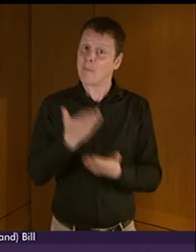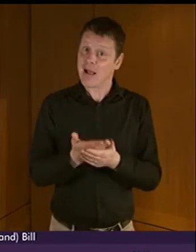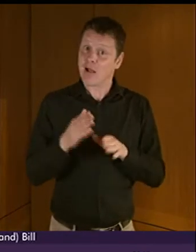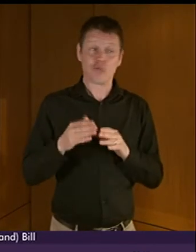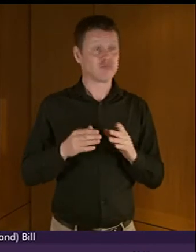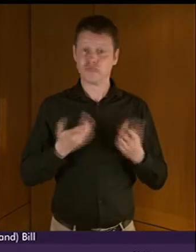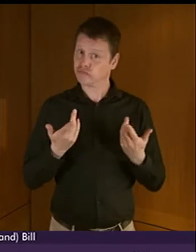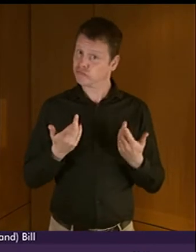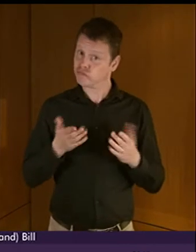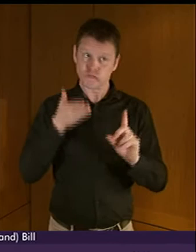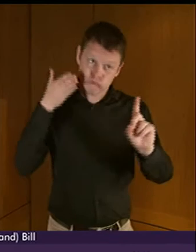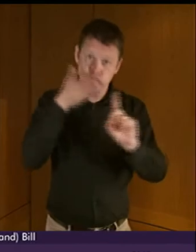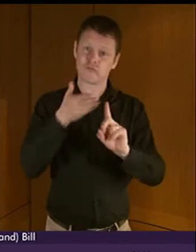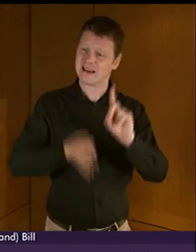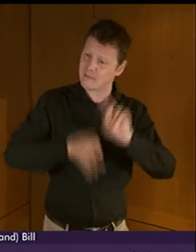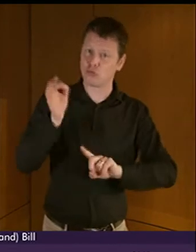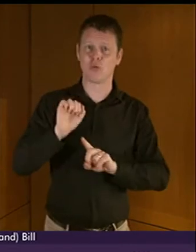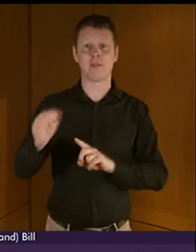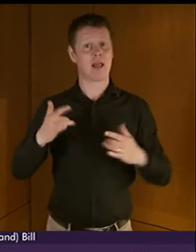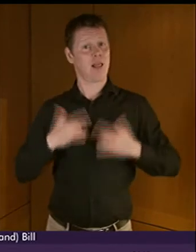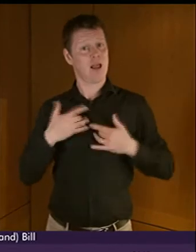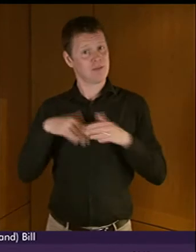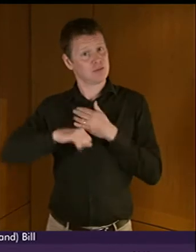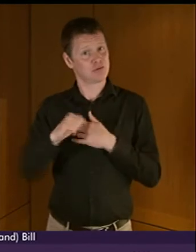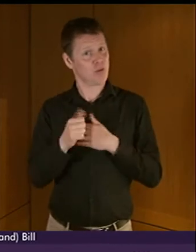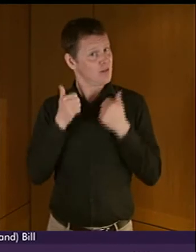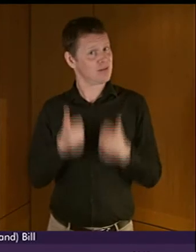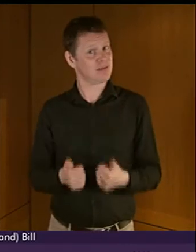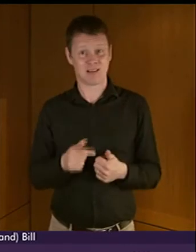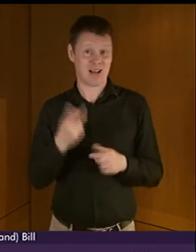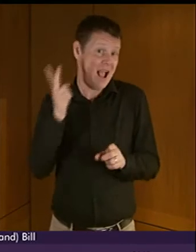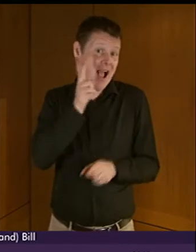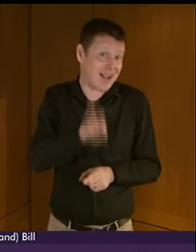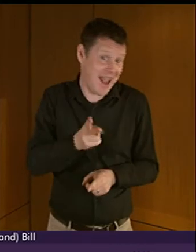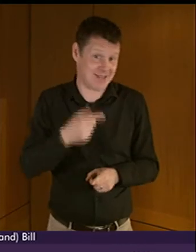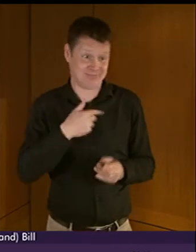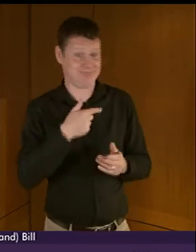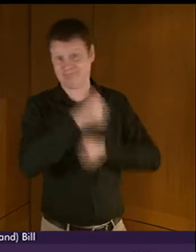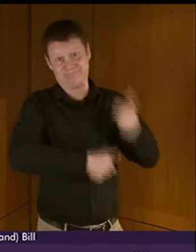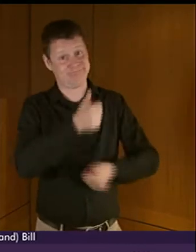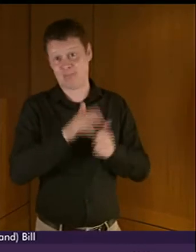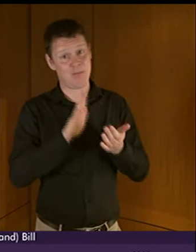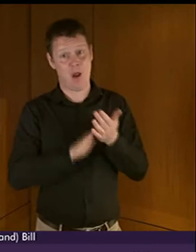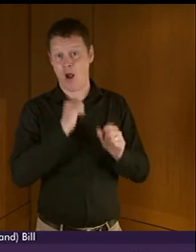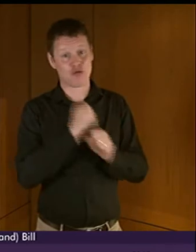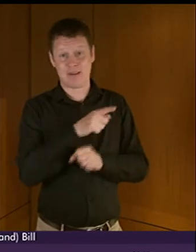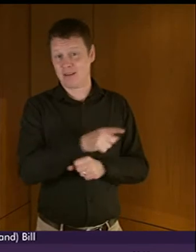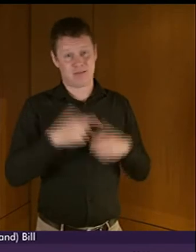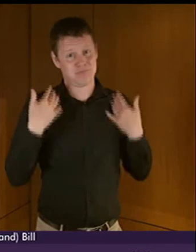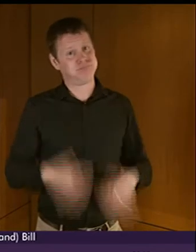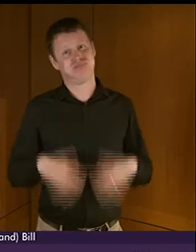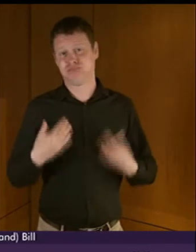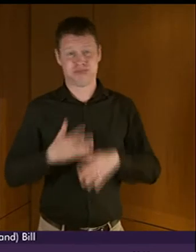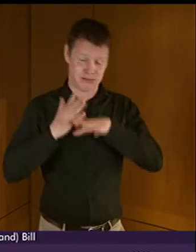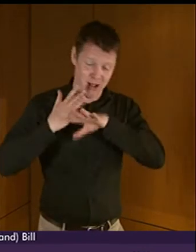improve the lives of the deaf community in Scotland. once again, I commend and thank Mark Griffin for all the hard work that he has done